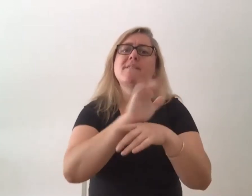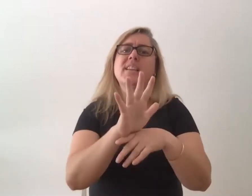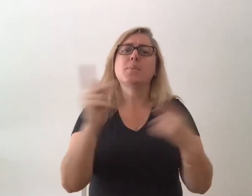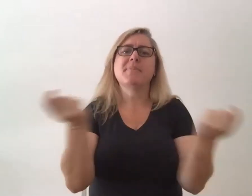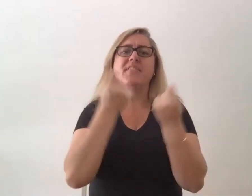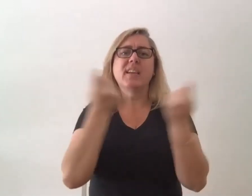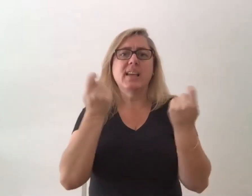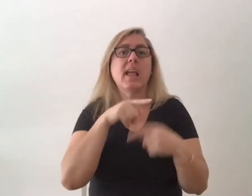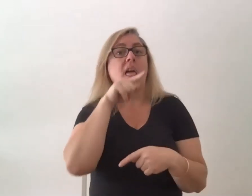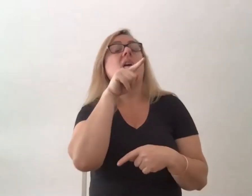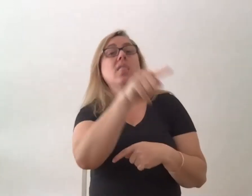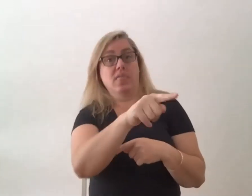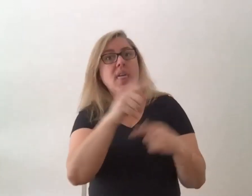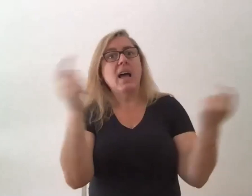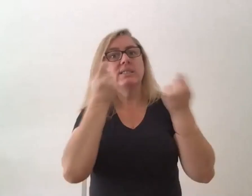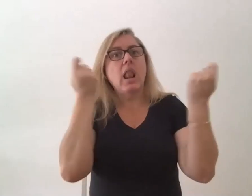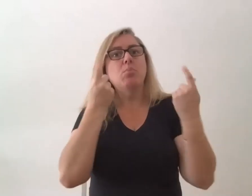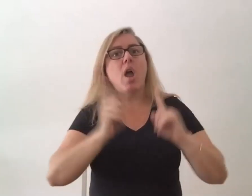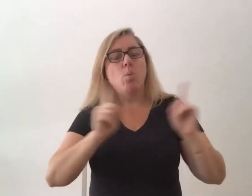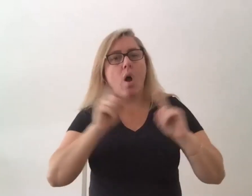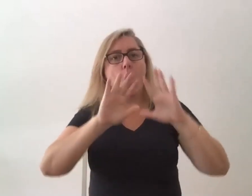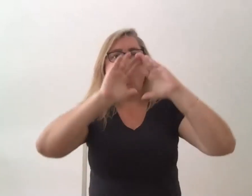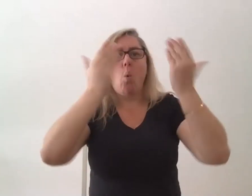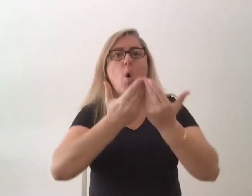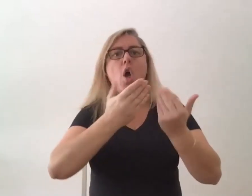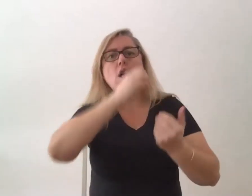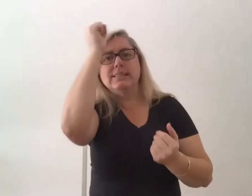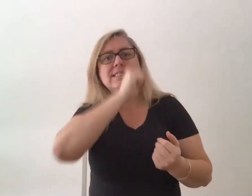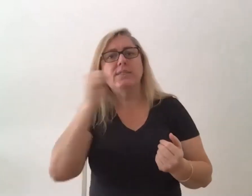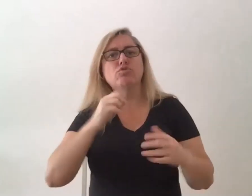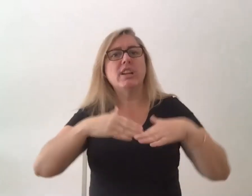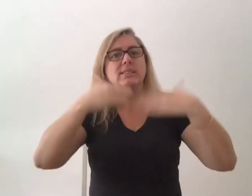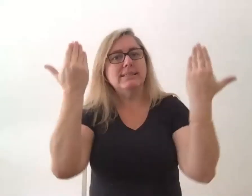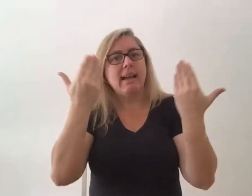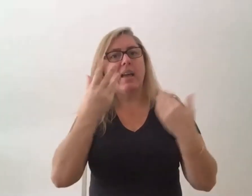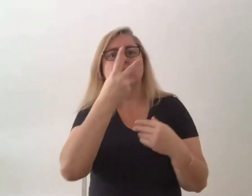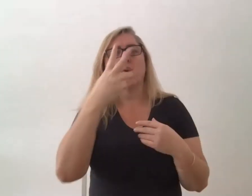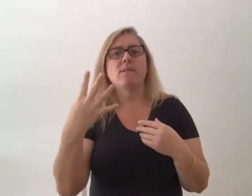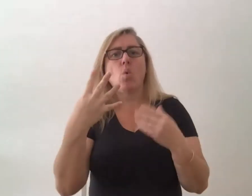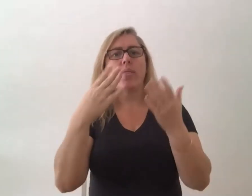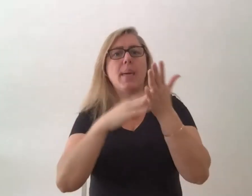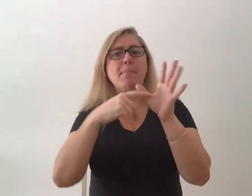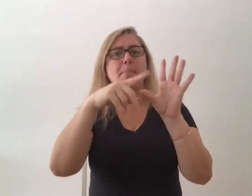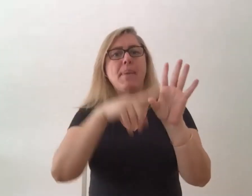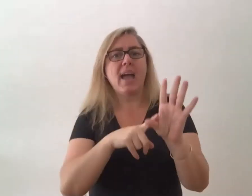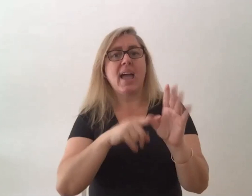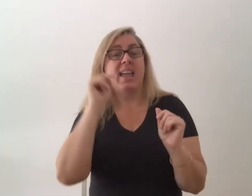Schizophrenia Day in May on the 24th of May. And Mojo Film Festival this year was the